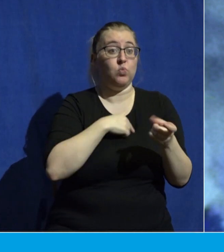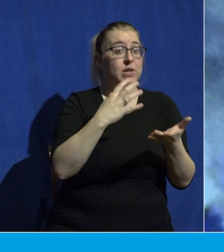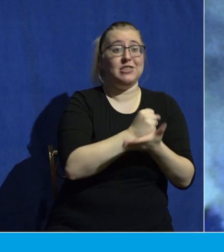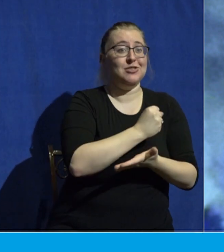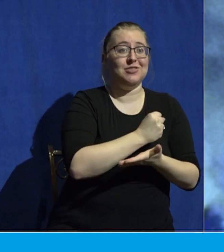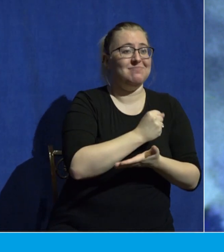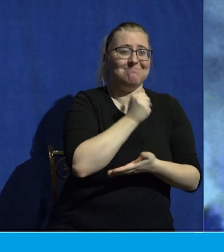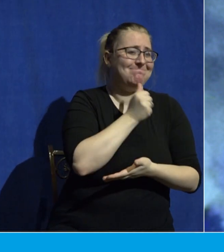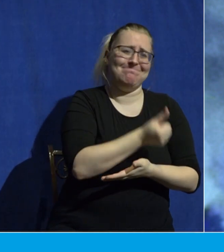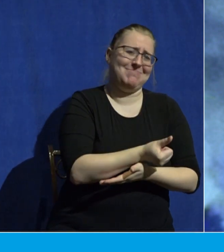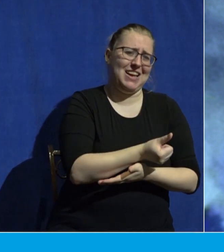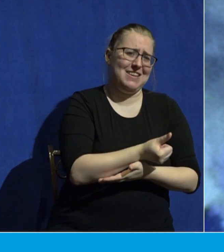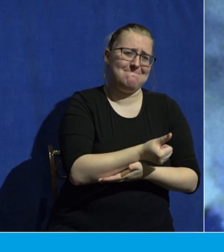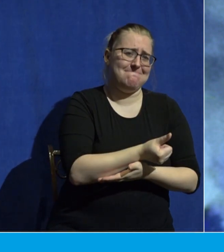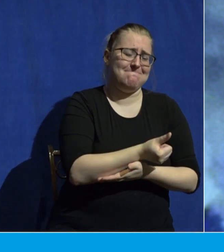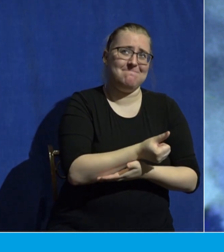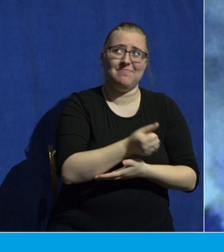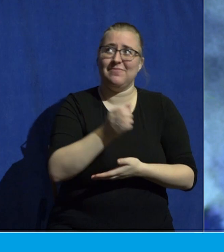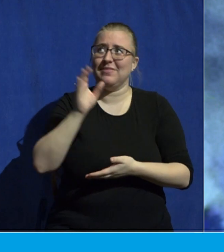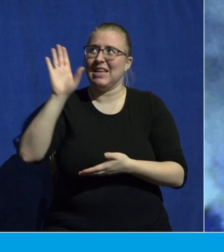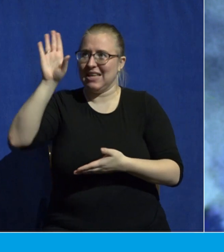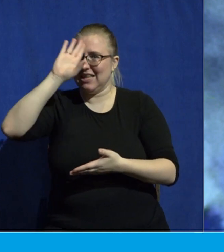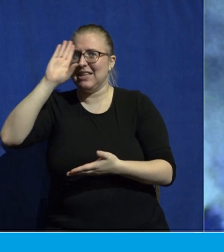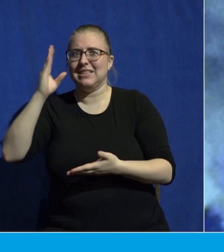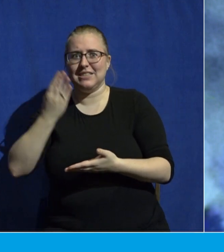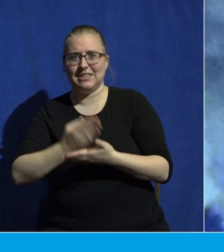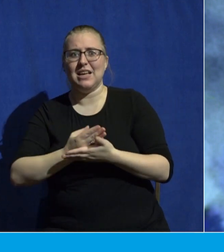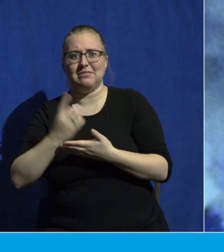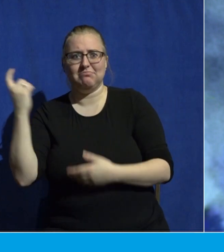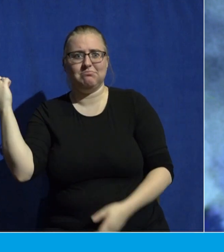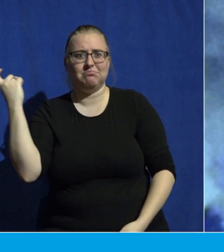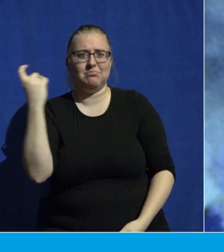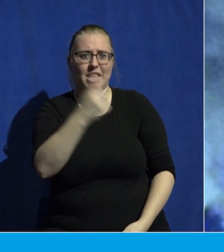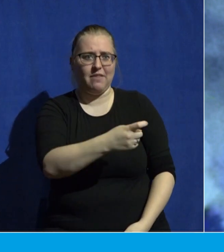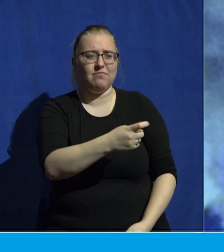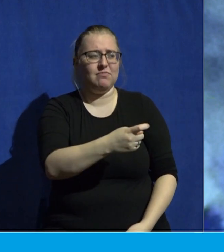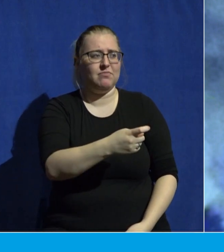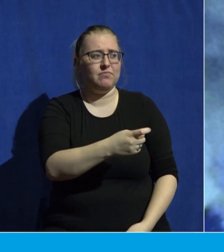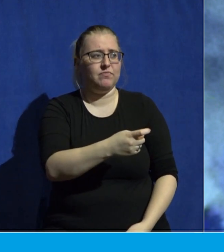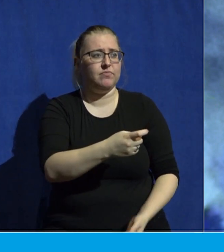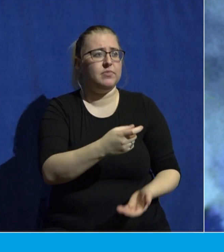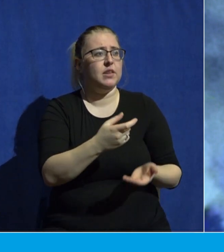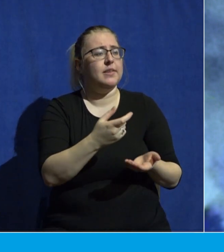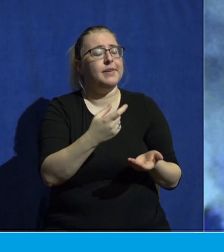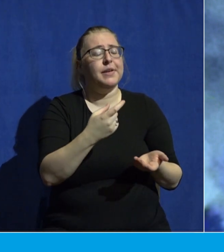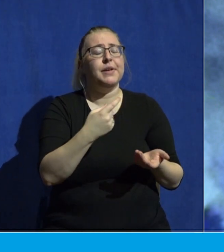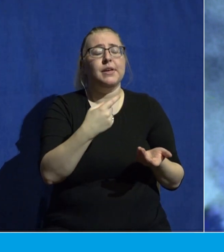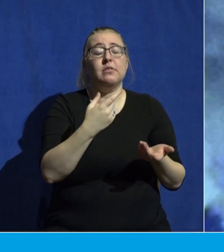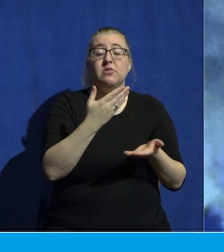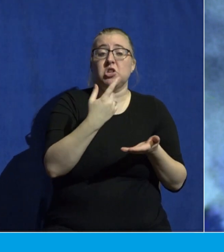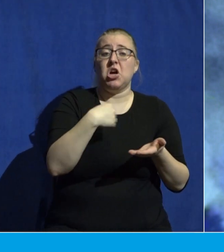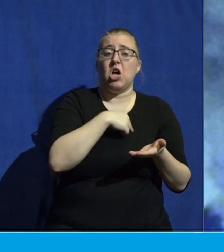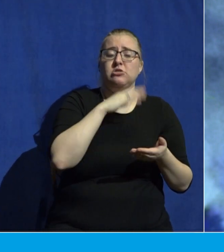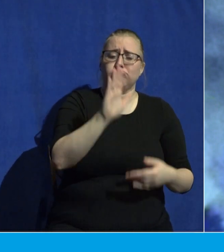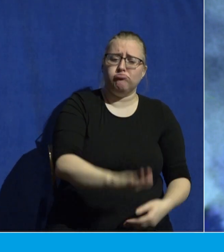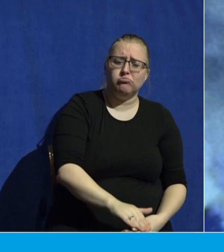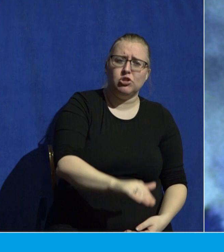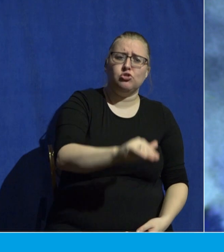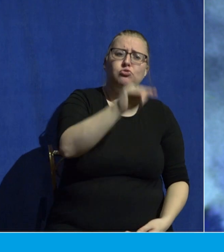He gave us his son. His only son. Now for those of us who grew up in Christian circles, we hear this and we just move right